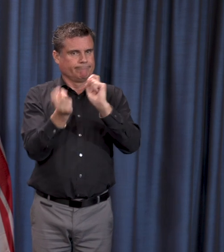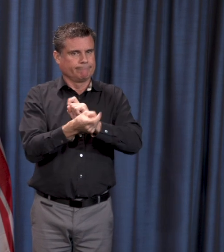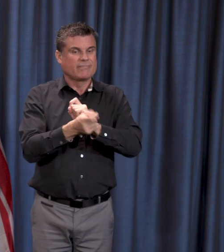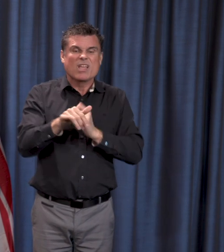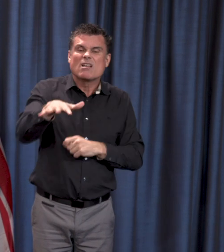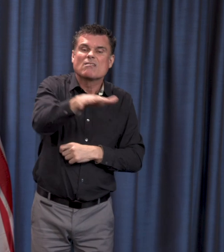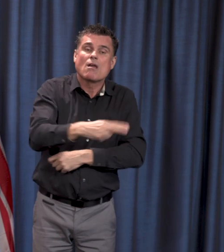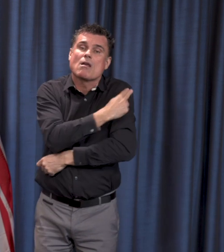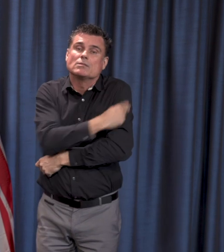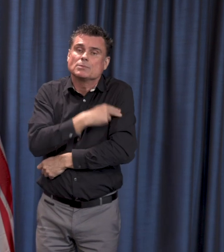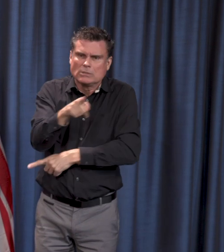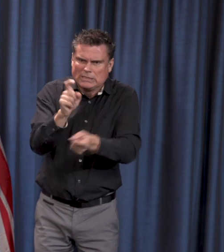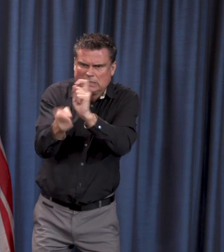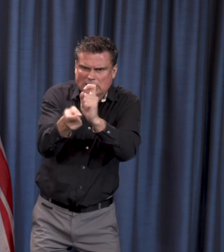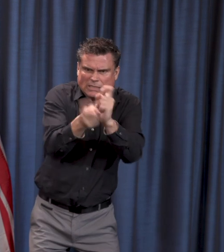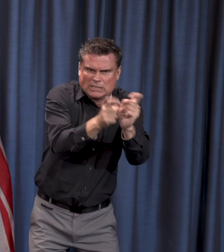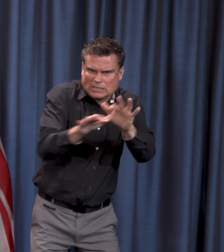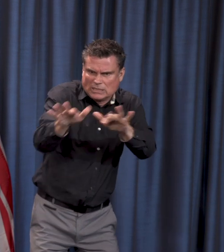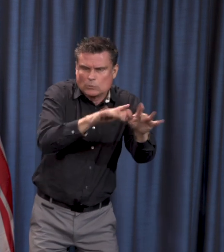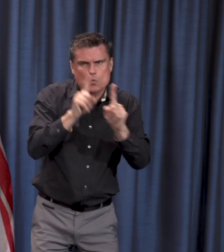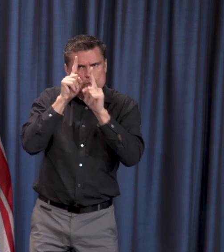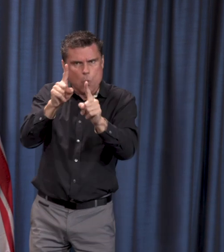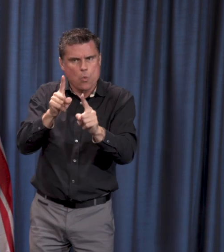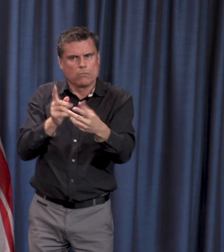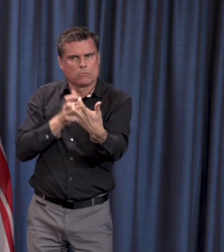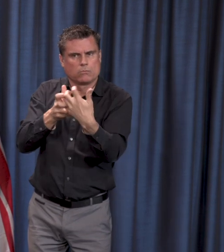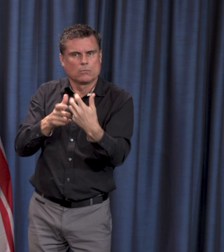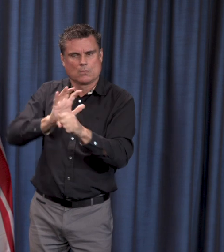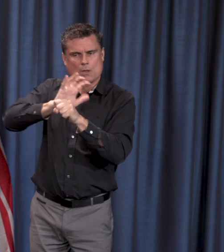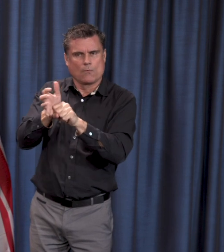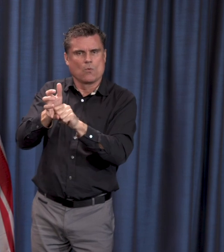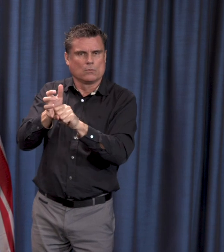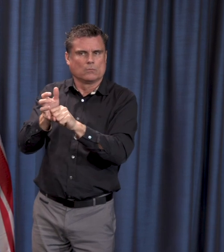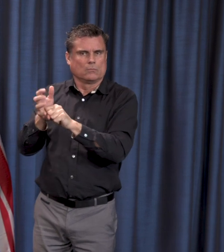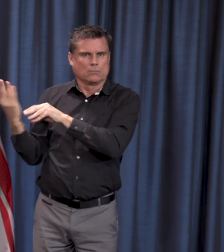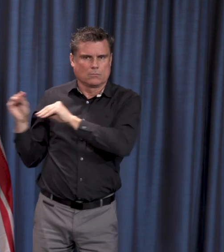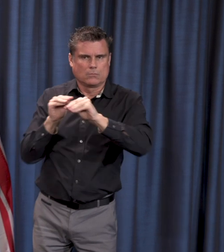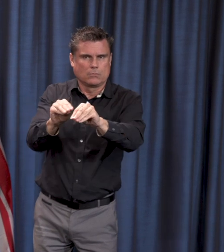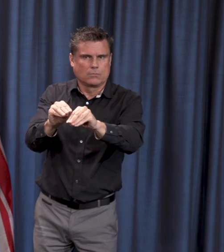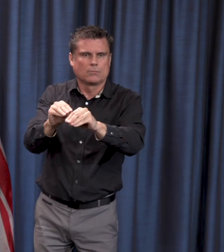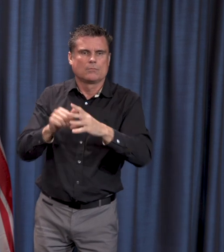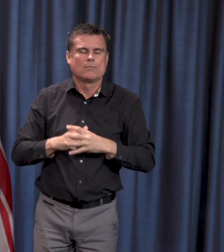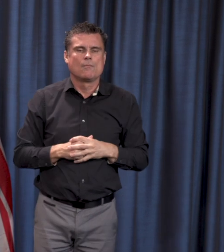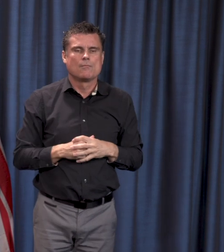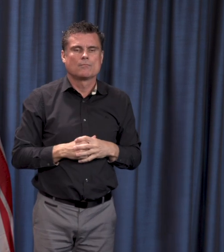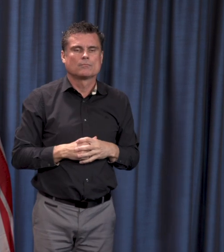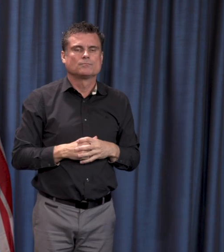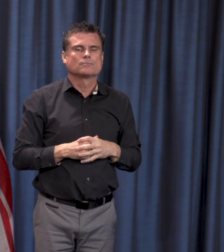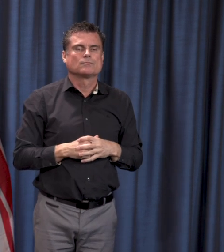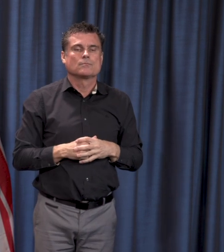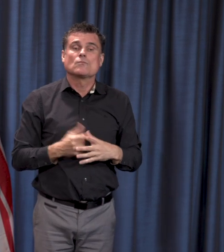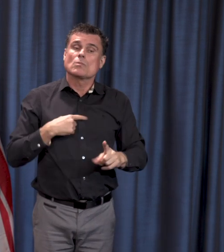not just, we've just not made extraordinary changes, we're preparing for the weeks